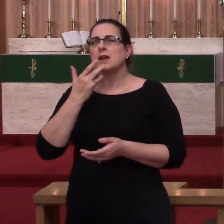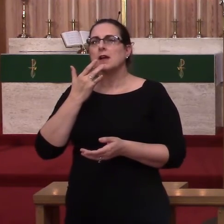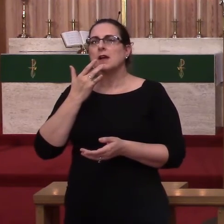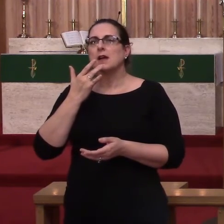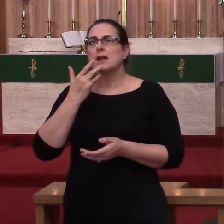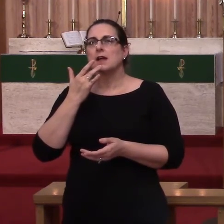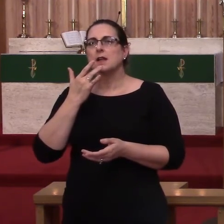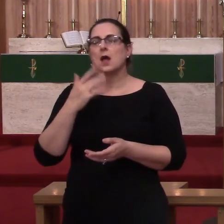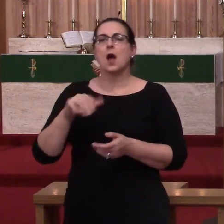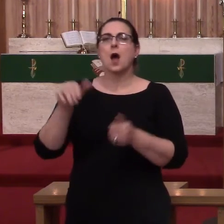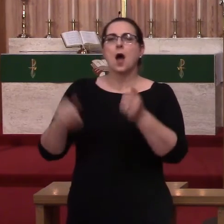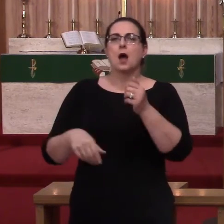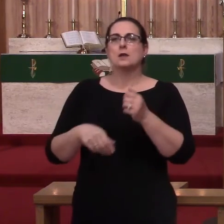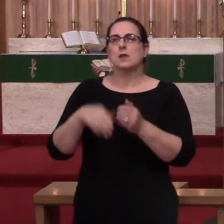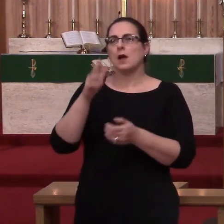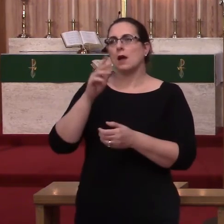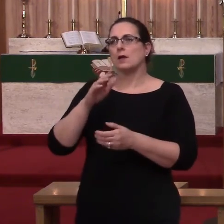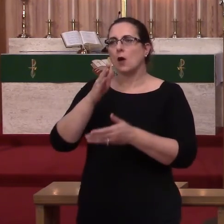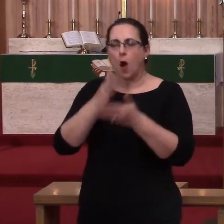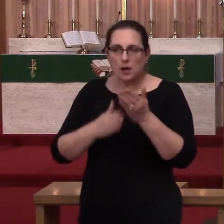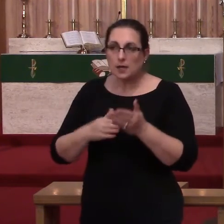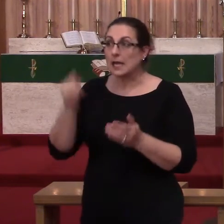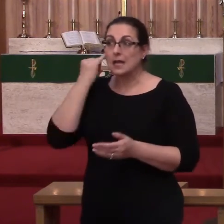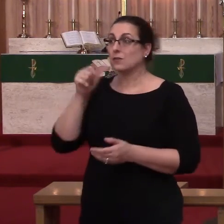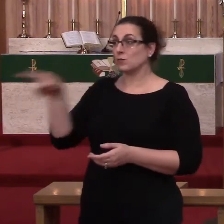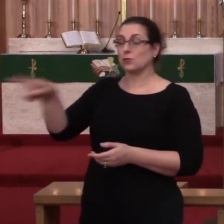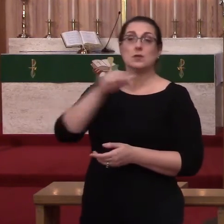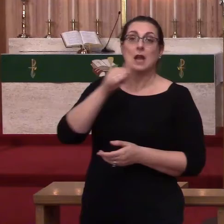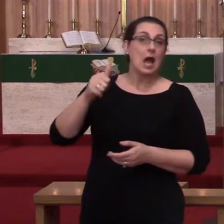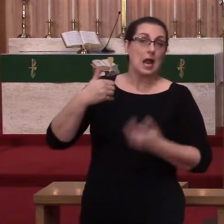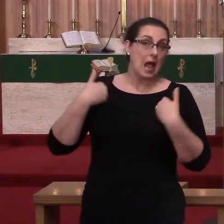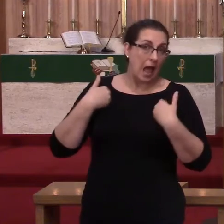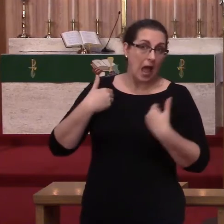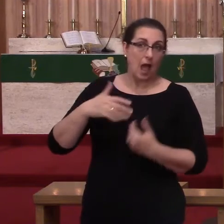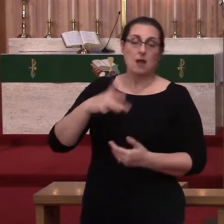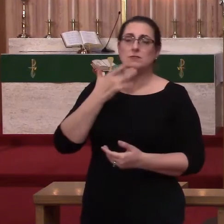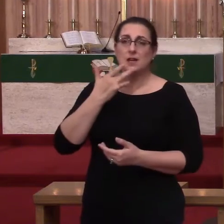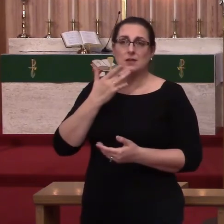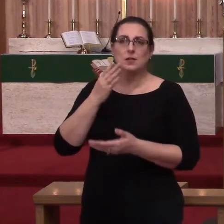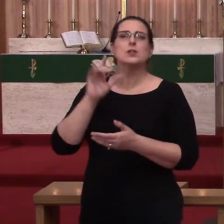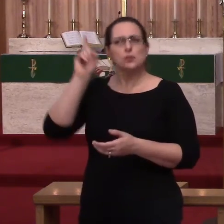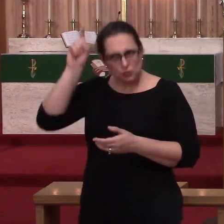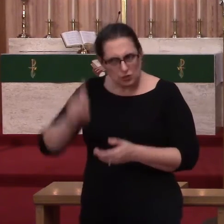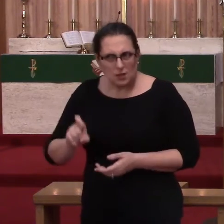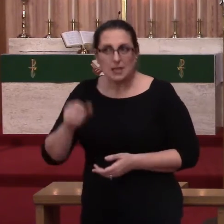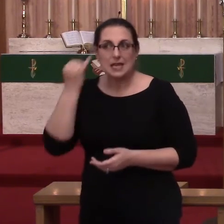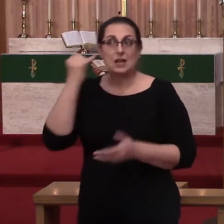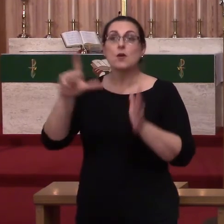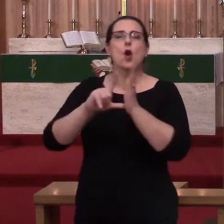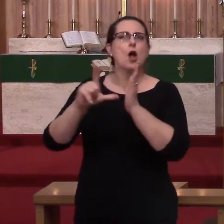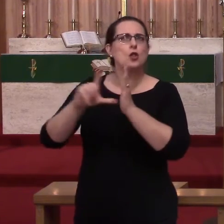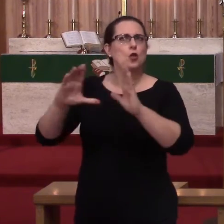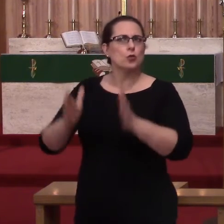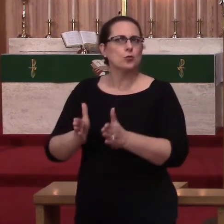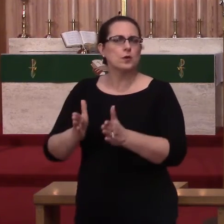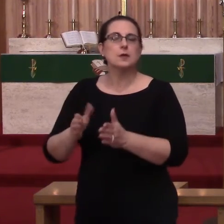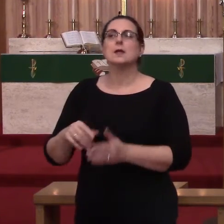Confession. If you don't have favorite articles, as a Lutheran, you should have favorite articles. My favorite article of the Augsburg